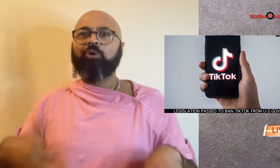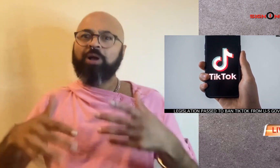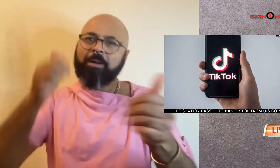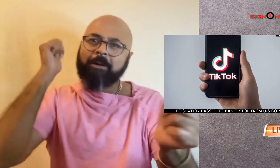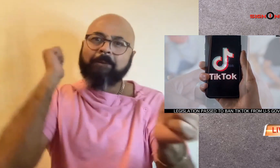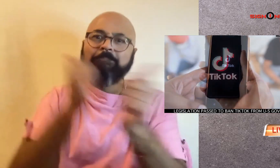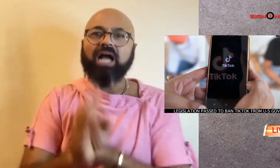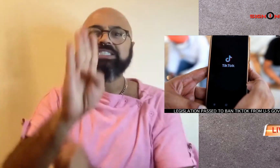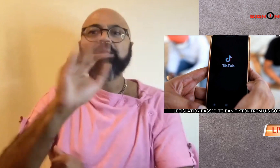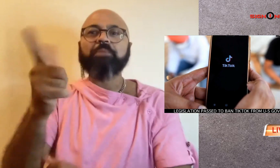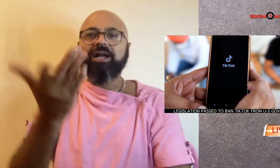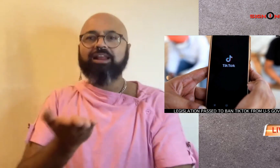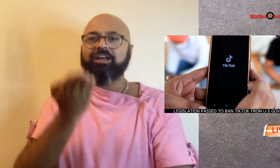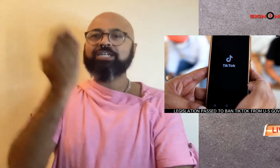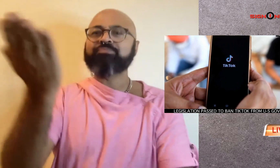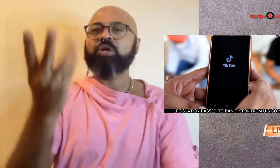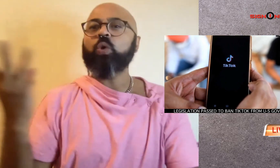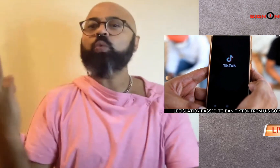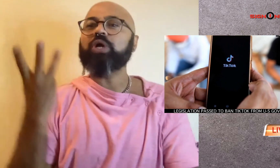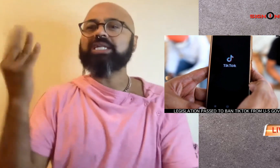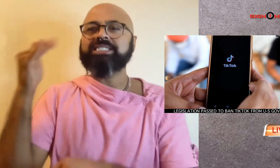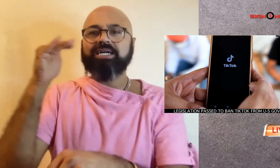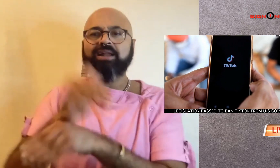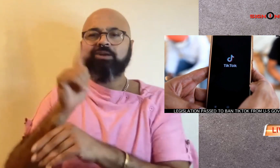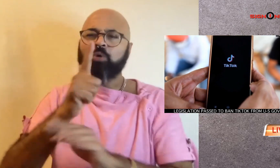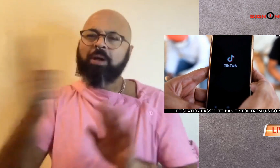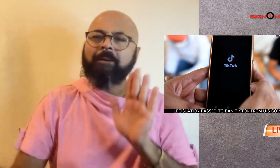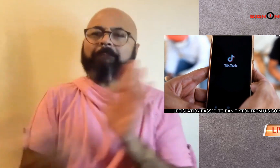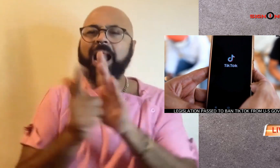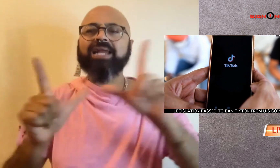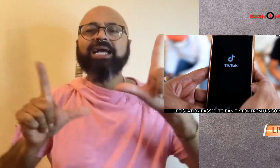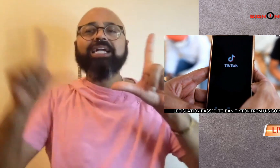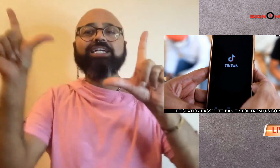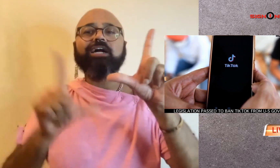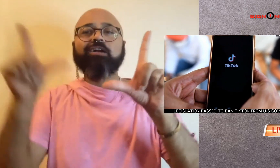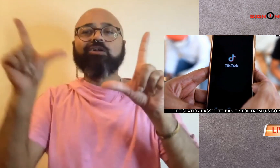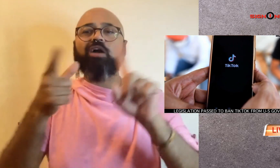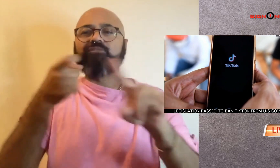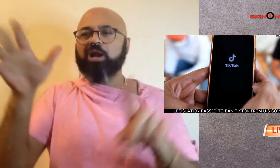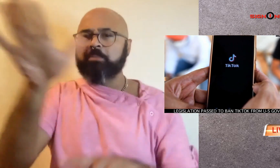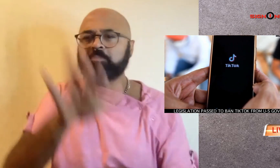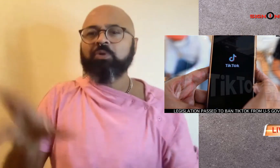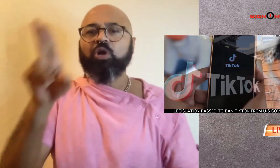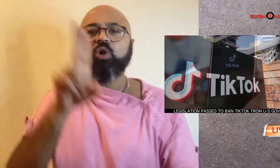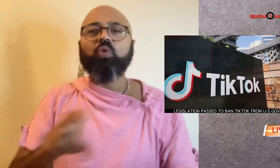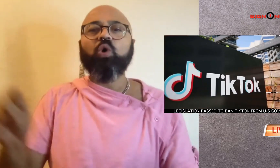The Senate passed a bill Wednesday night to ban TikTok from U.S. government devices.